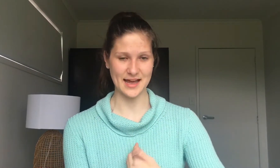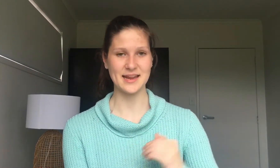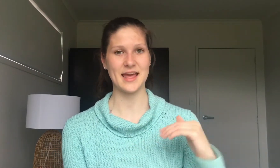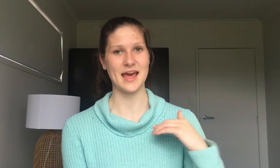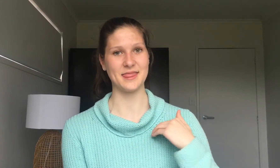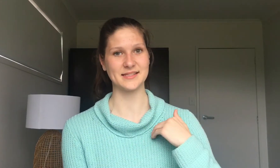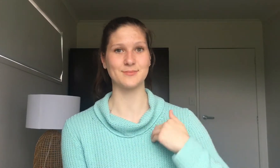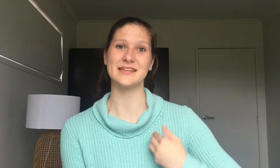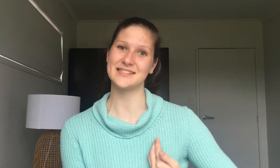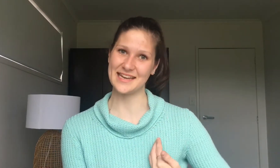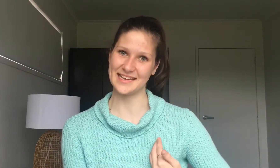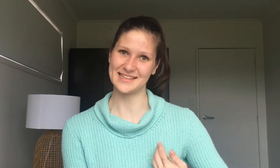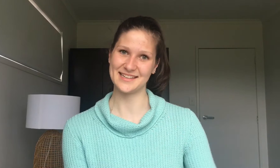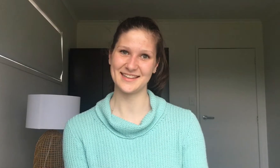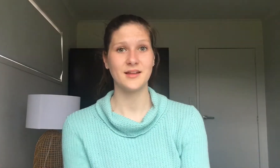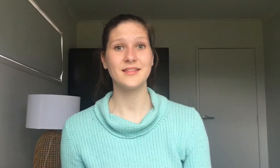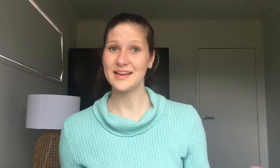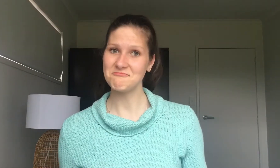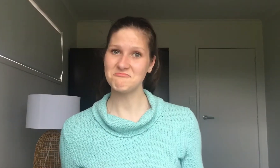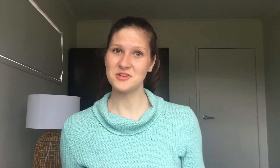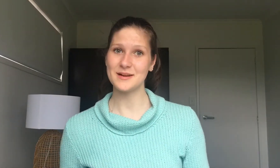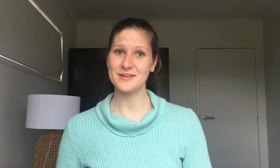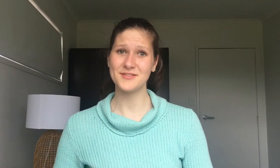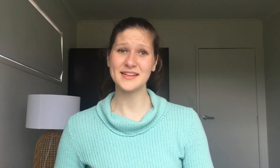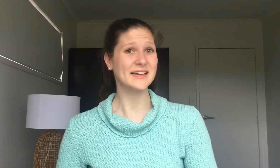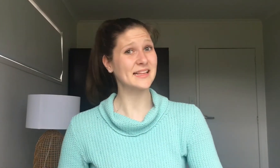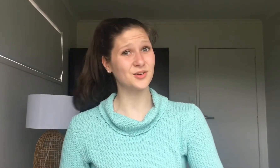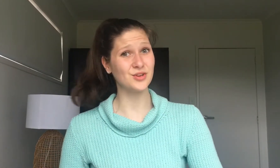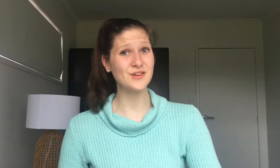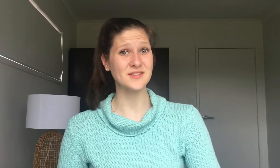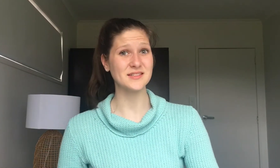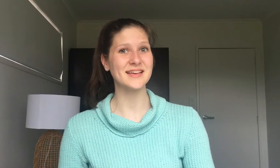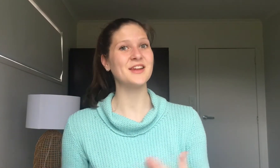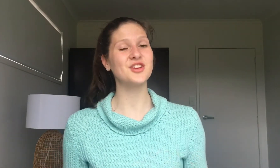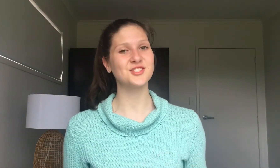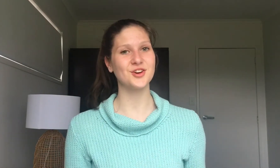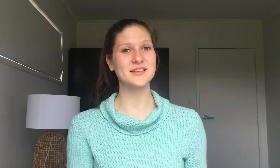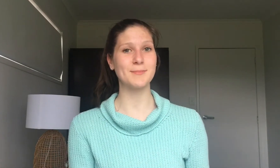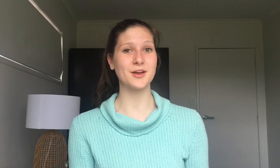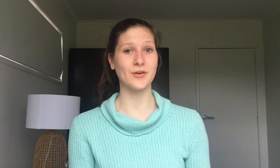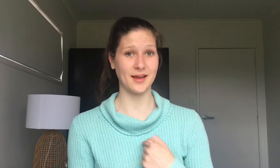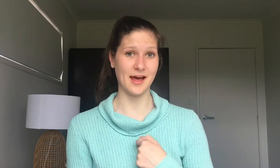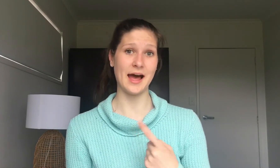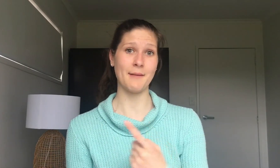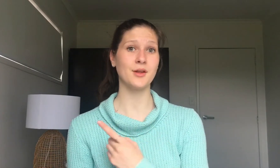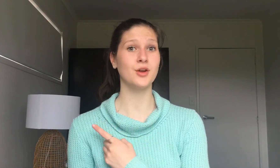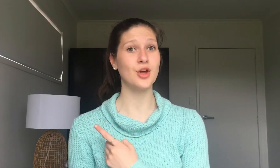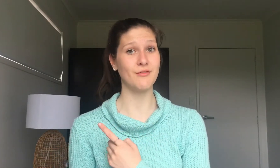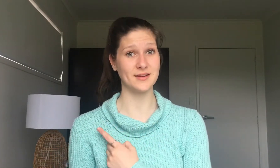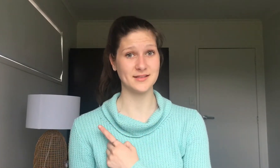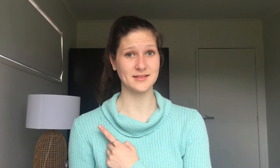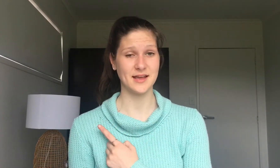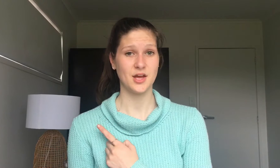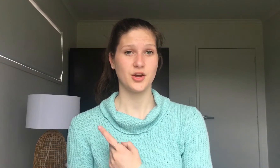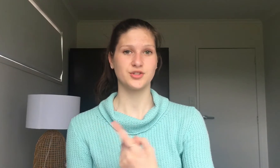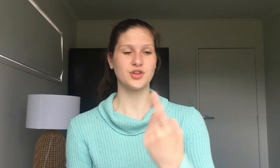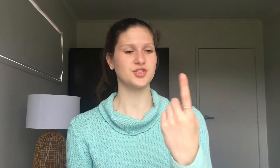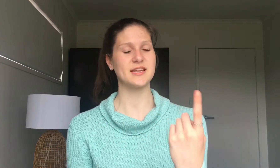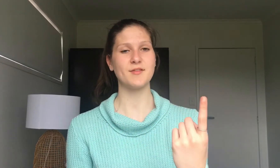and this means need. Then you might be feeling a little nervous and you can show this by going I'm nervous. So you just have your